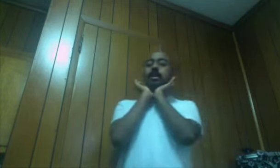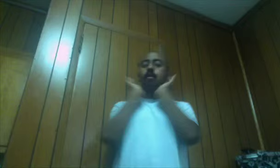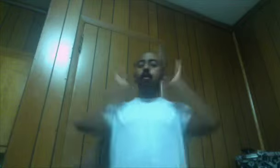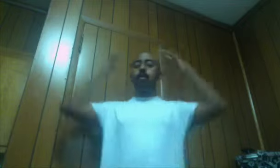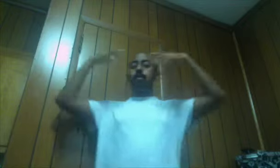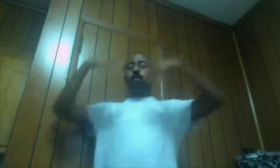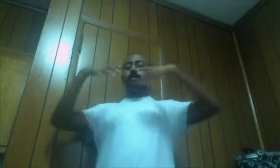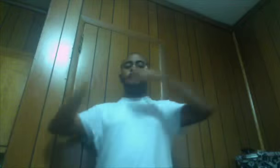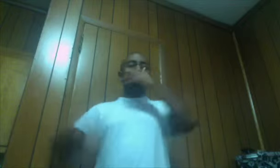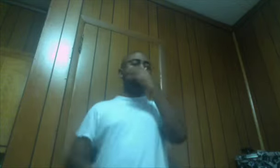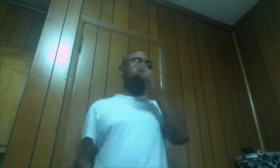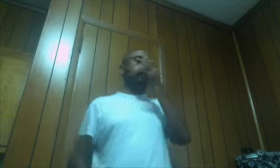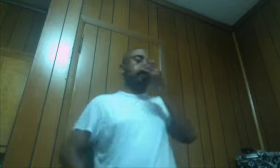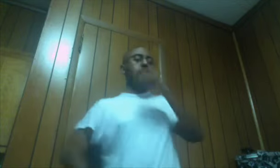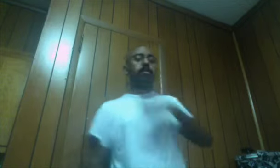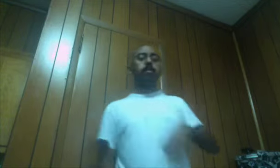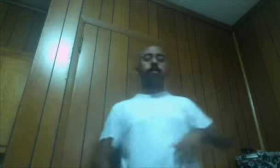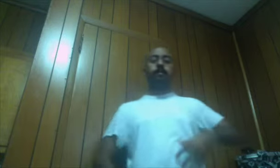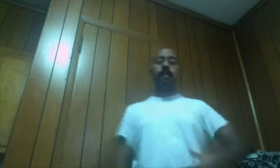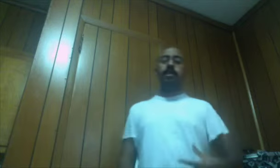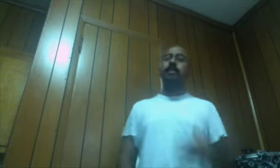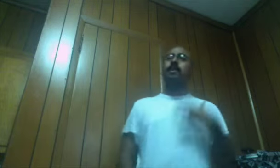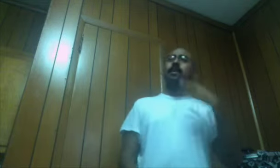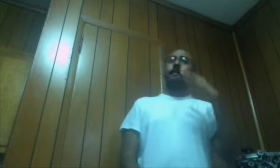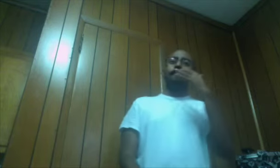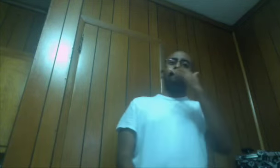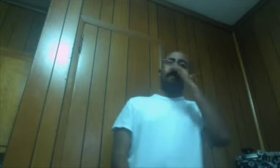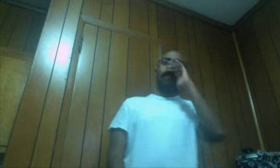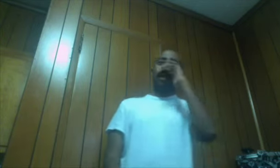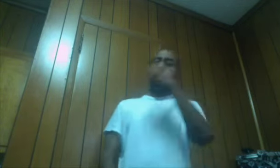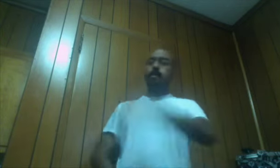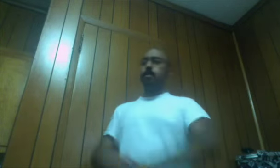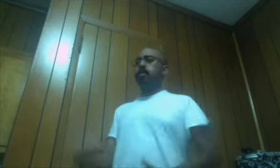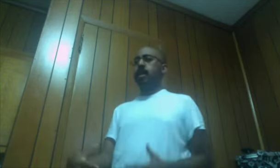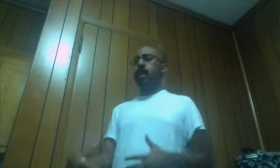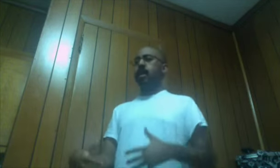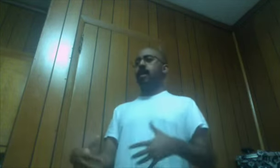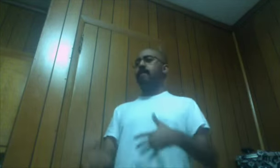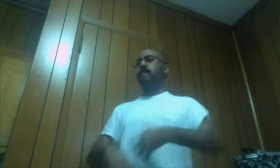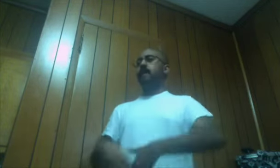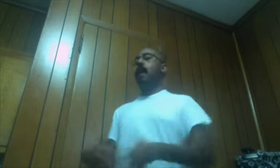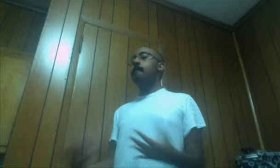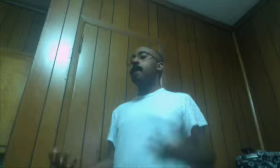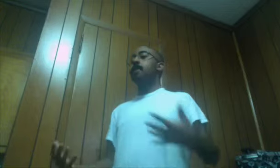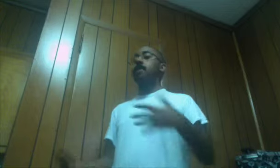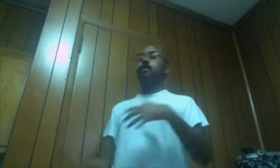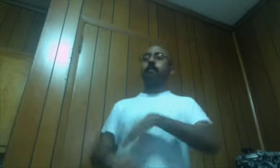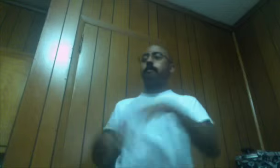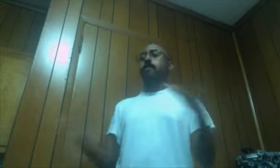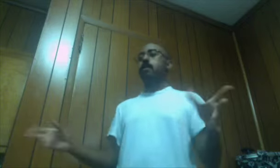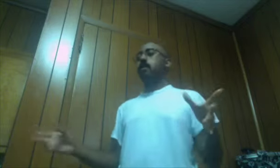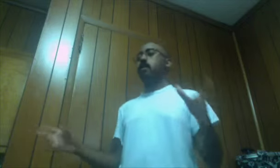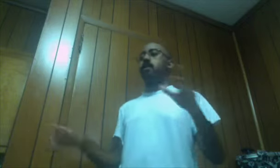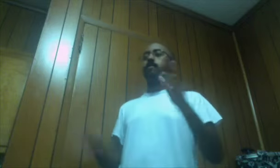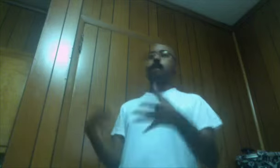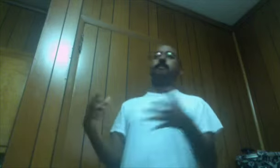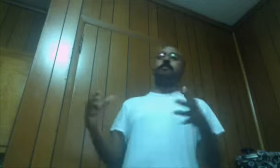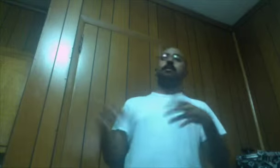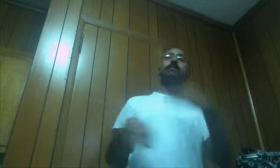over Covers over Their face Now I'm Wondering how I imagine The villain Is probably Or